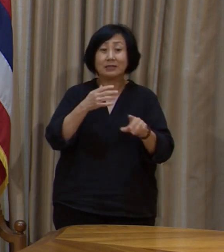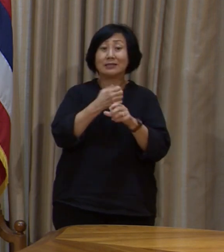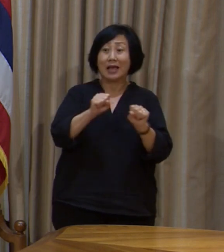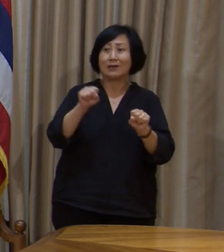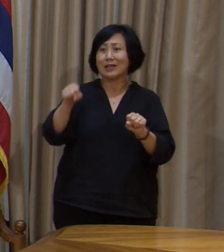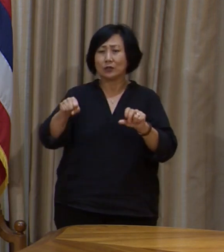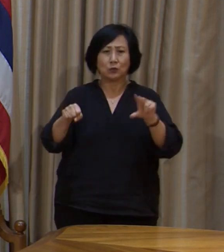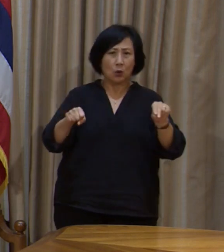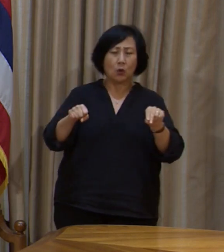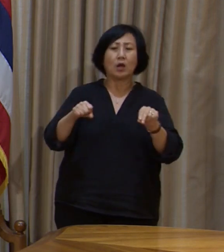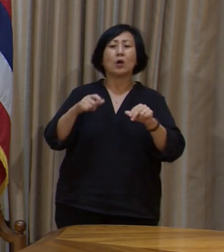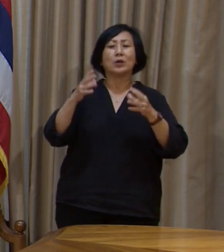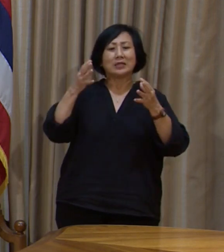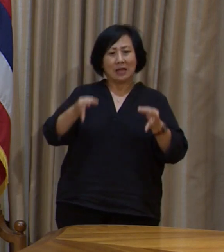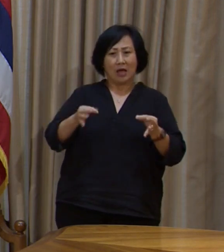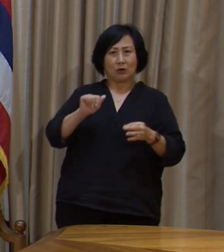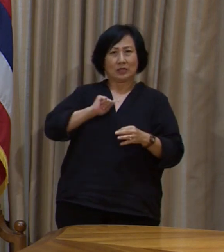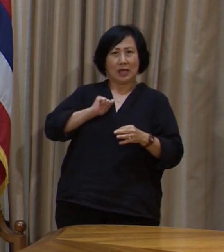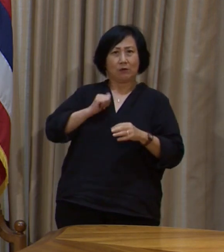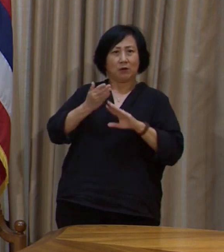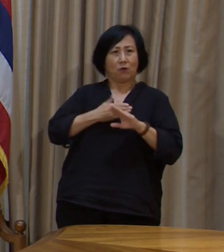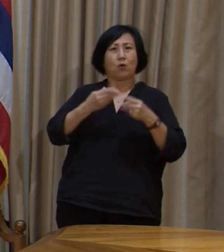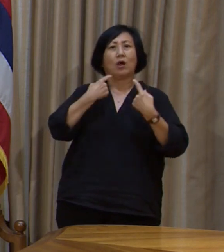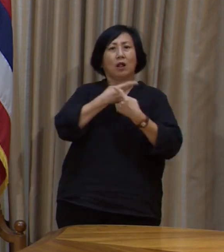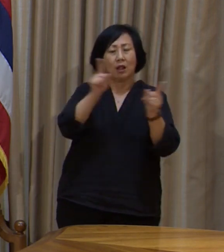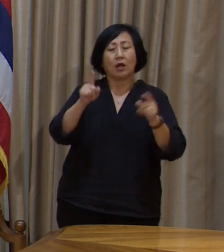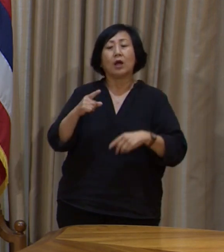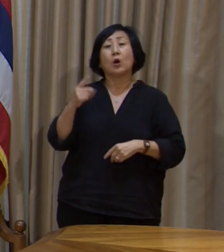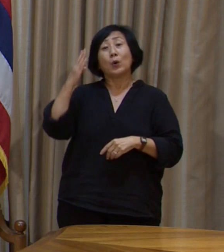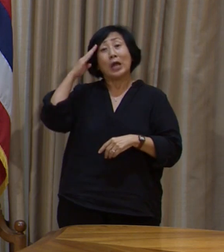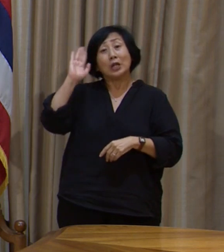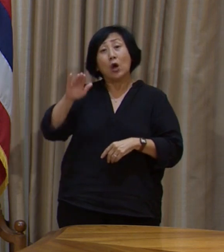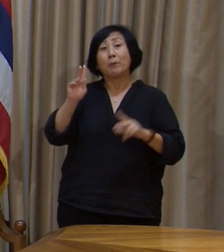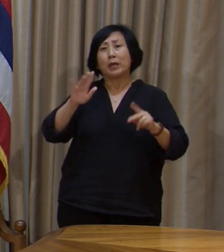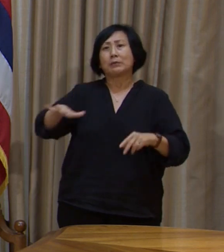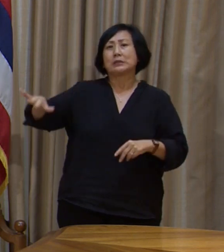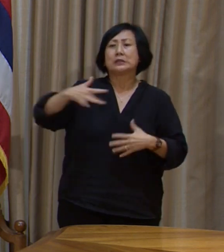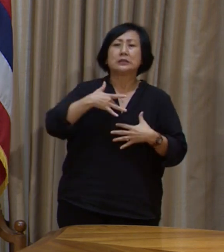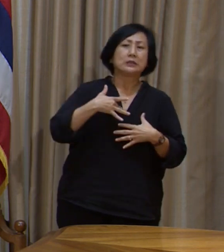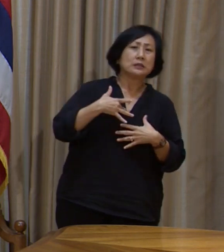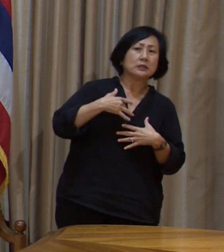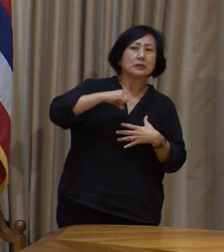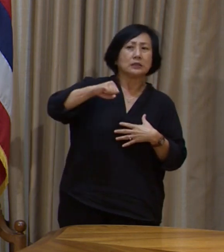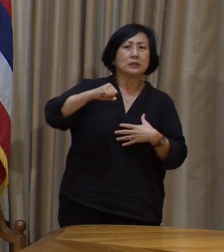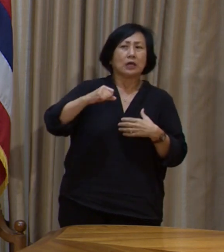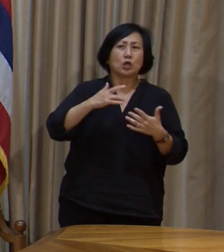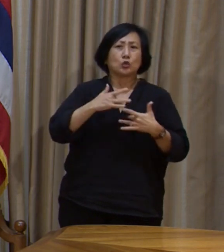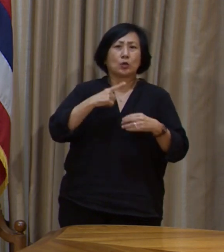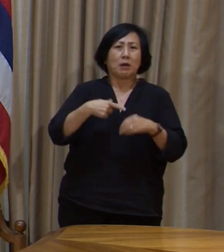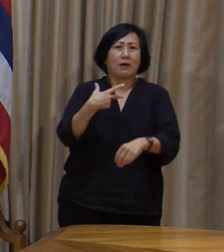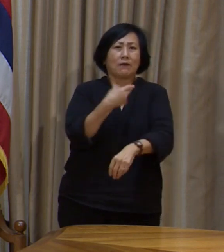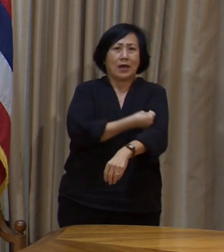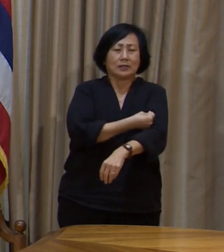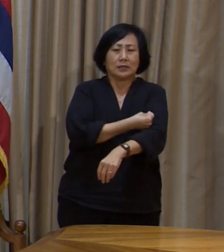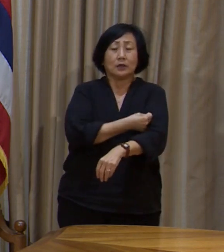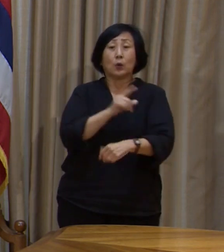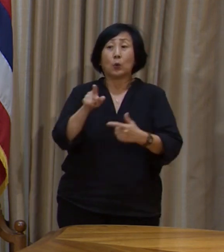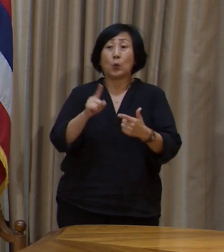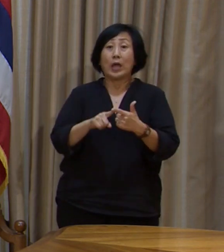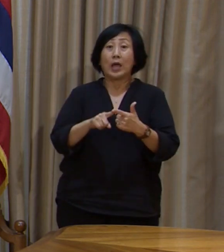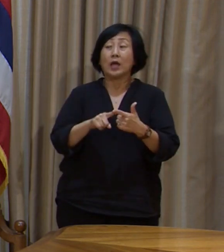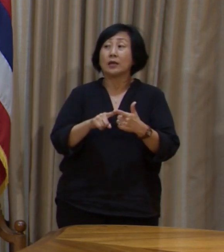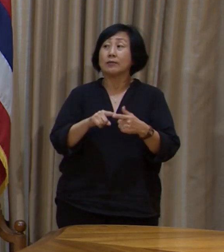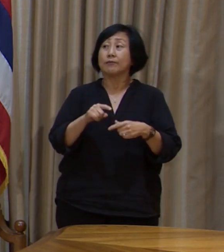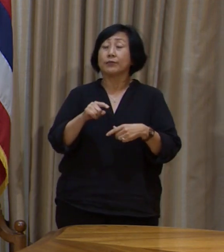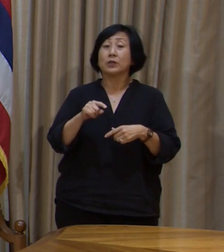the efficiency of the vaccine. We know that there is concern in the community and once we have